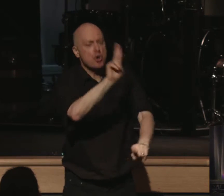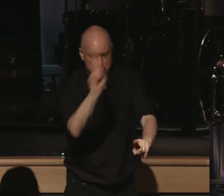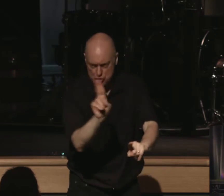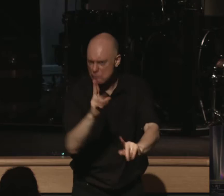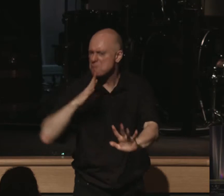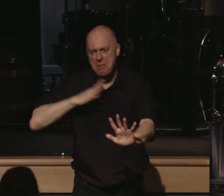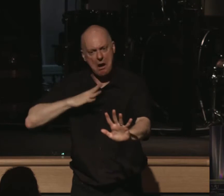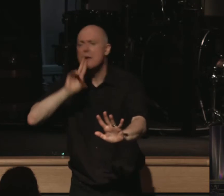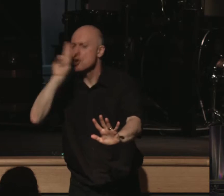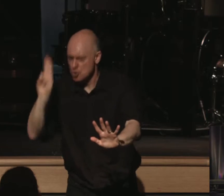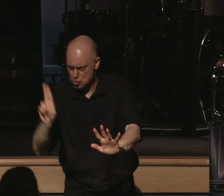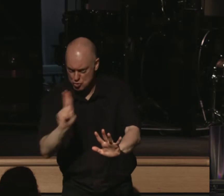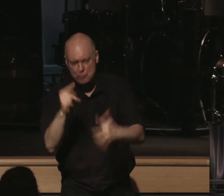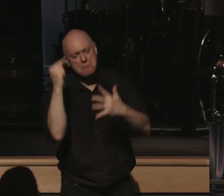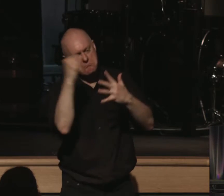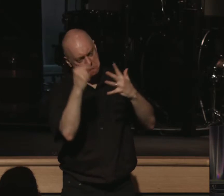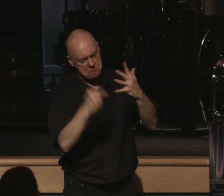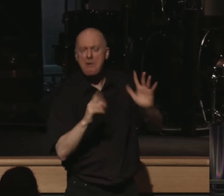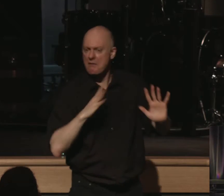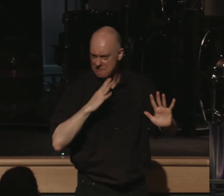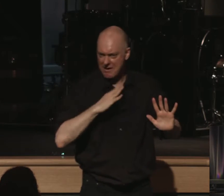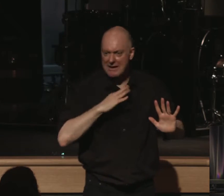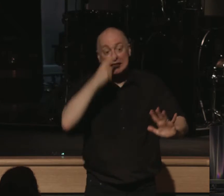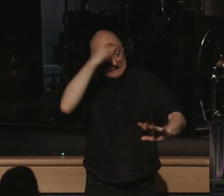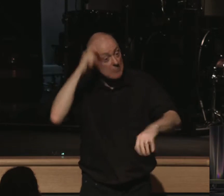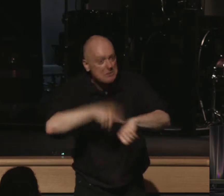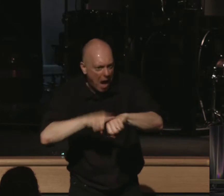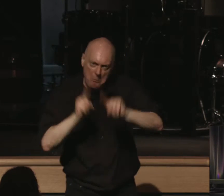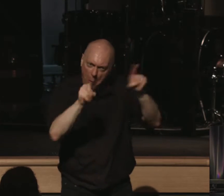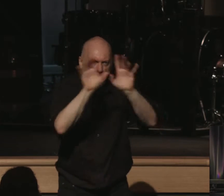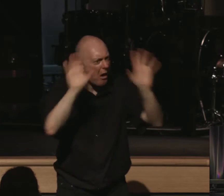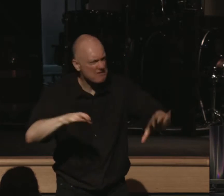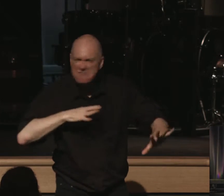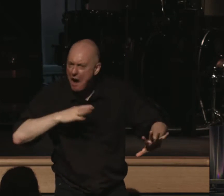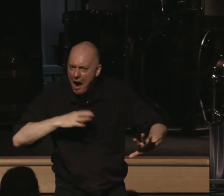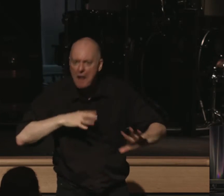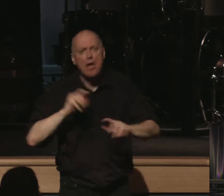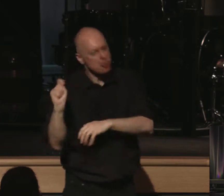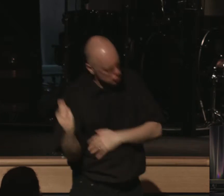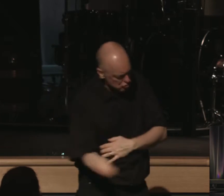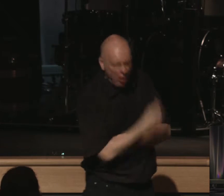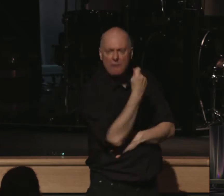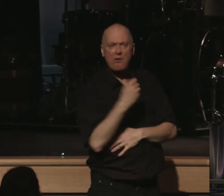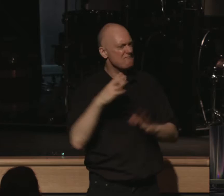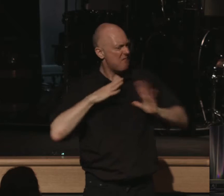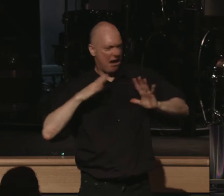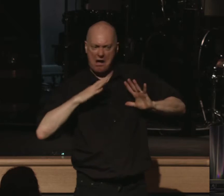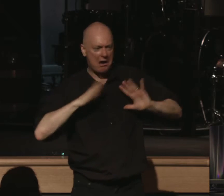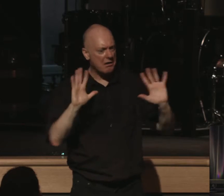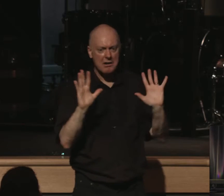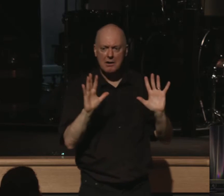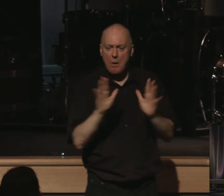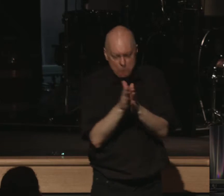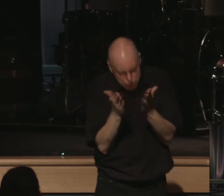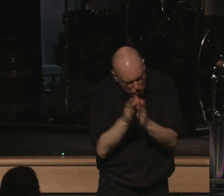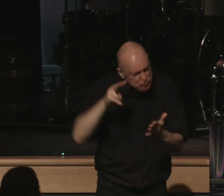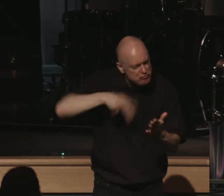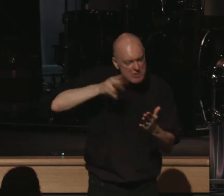them. Use them. This summer, use your cottage. Use your golf clubs if you want. Use your books. Use your